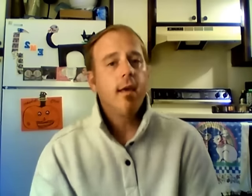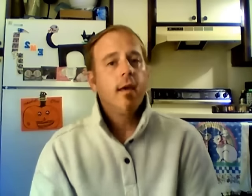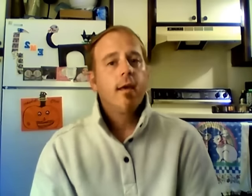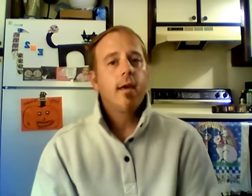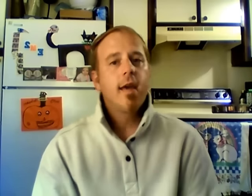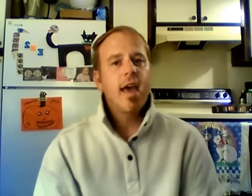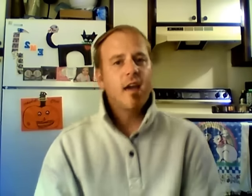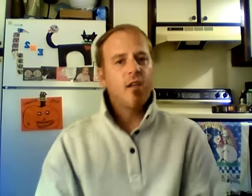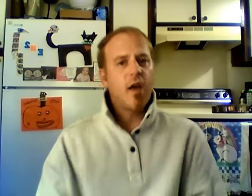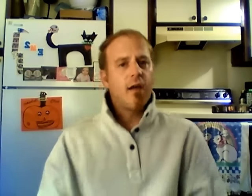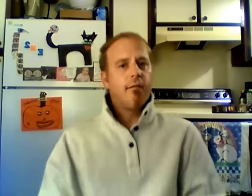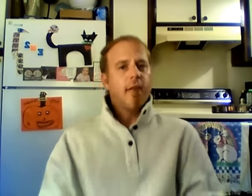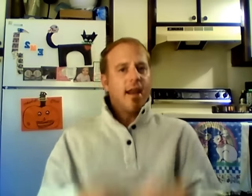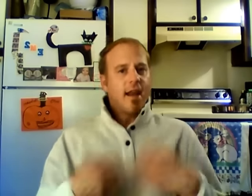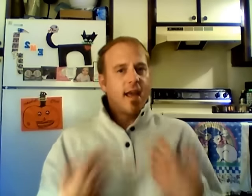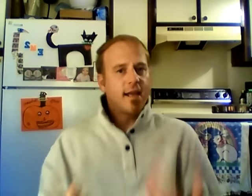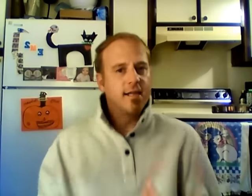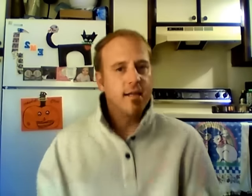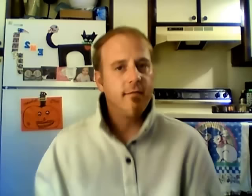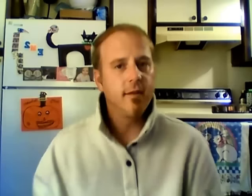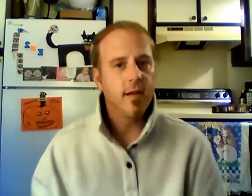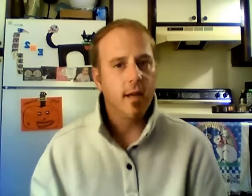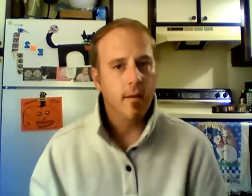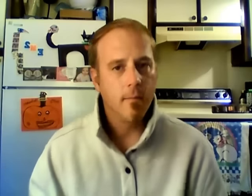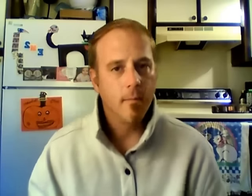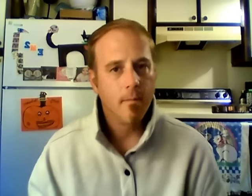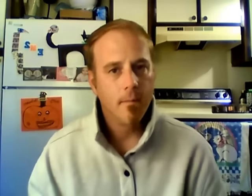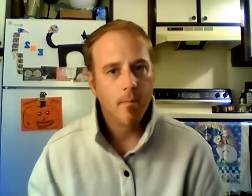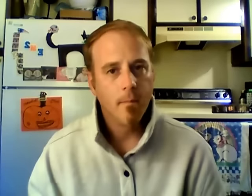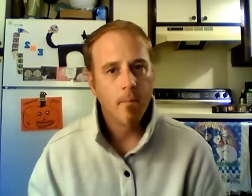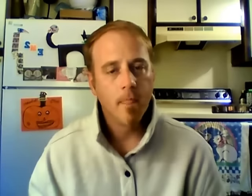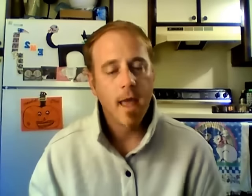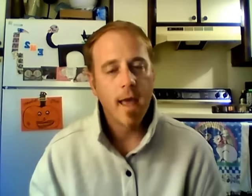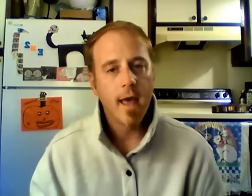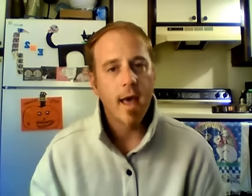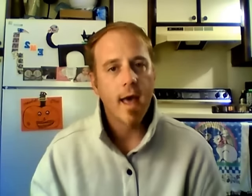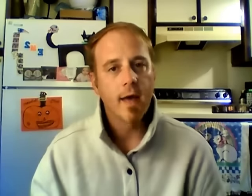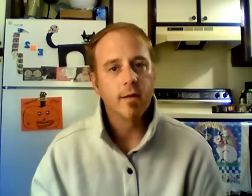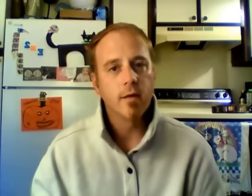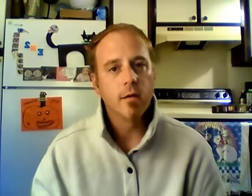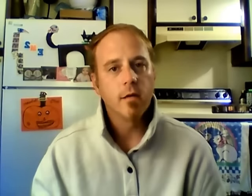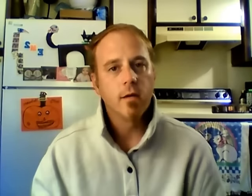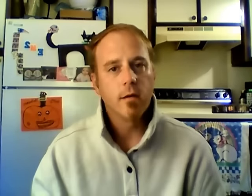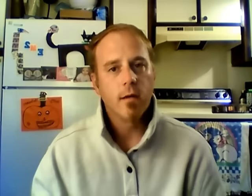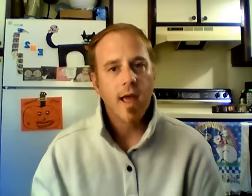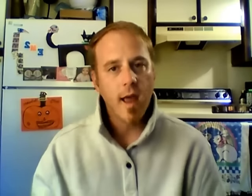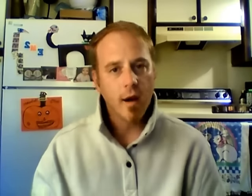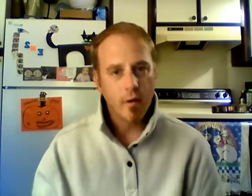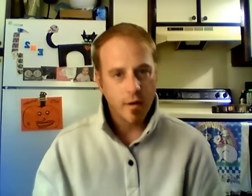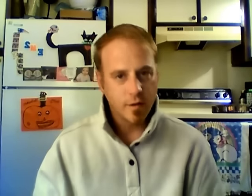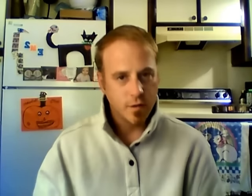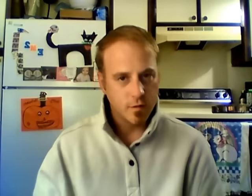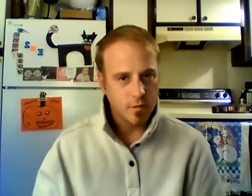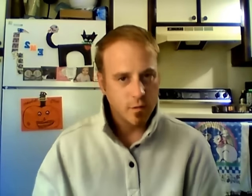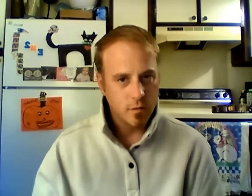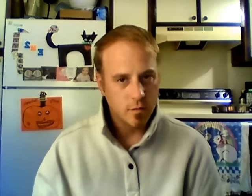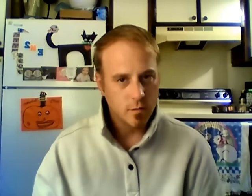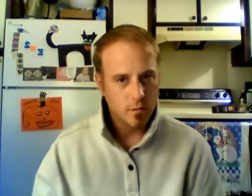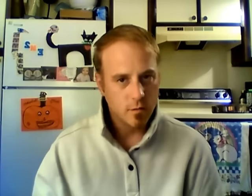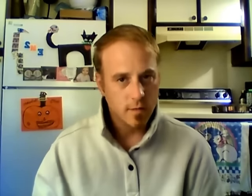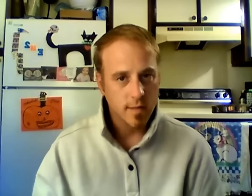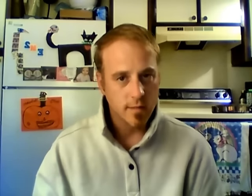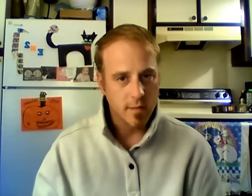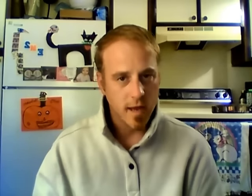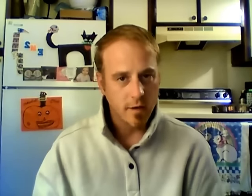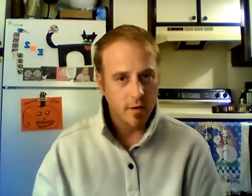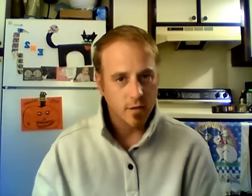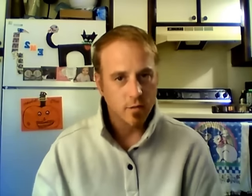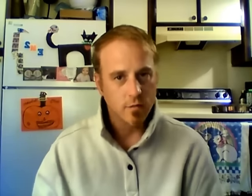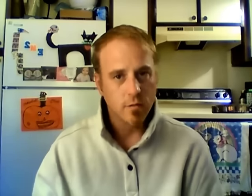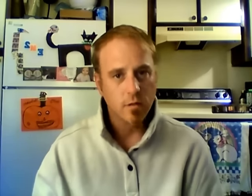had a lot of negativity and anger issues. He had some anger issues.